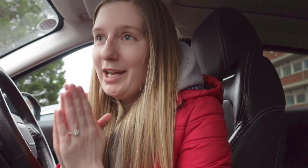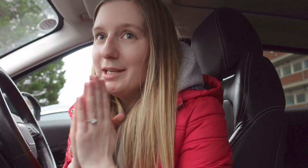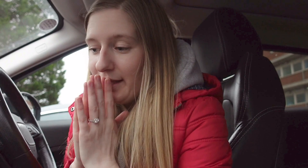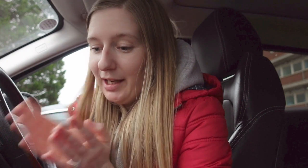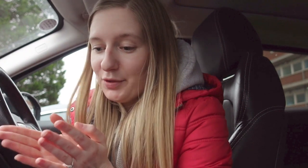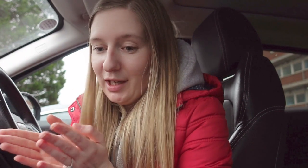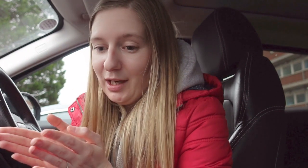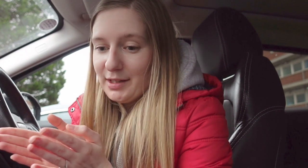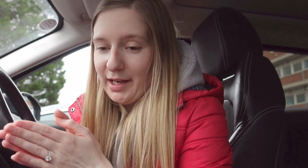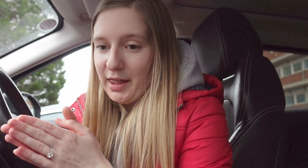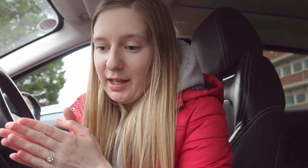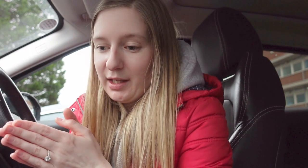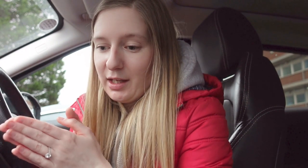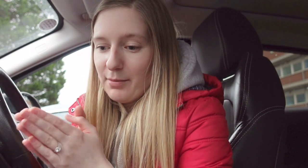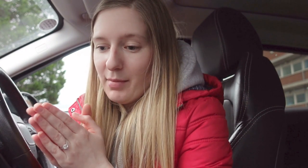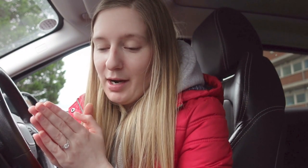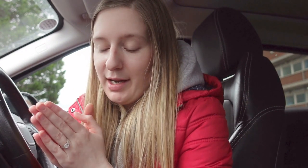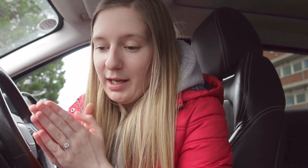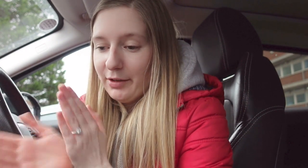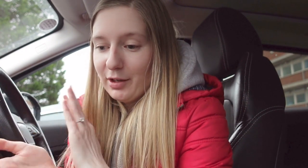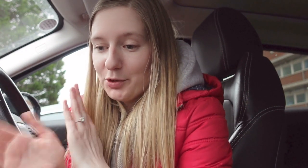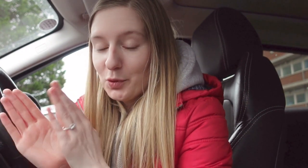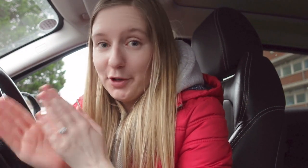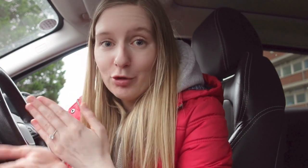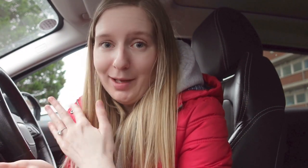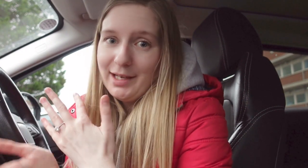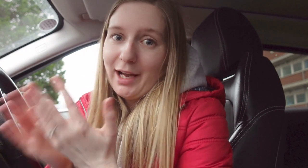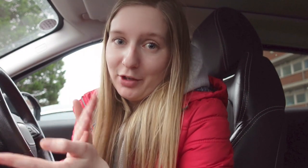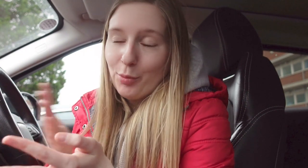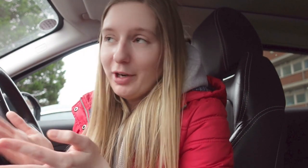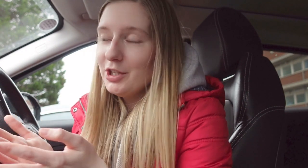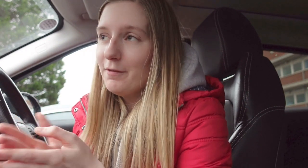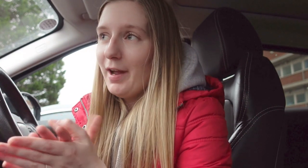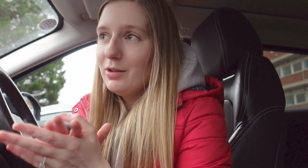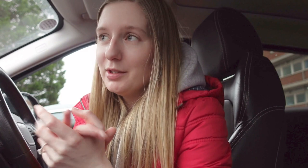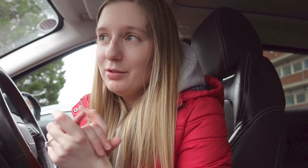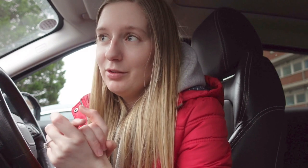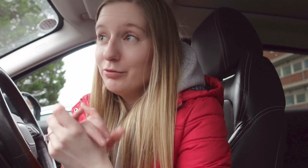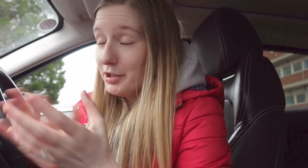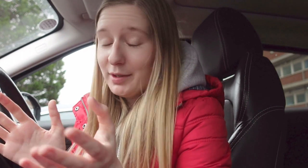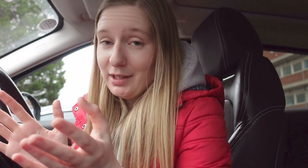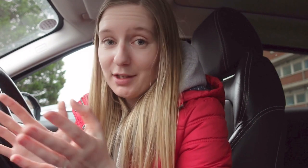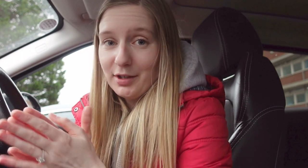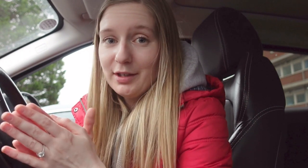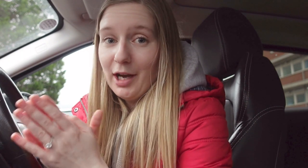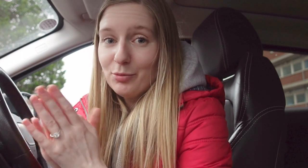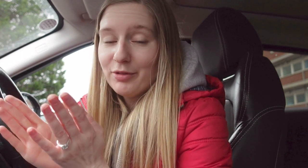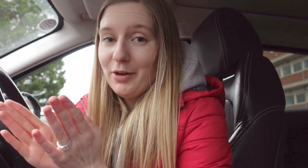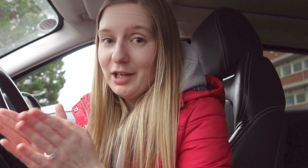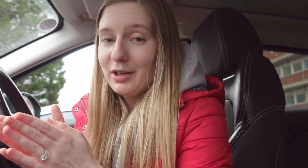it is really hard and I think my hearing loss was quite traumatic having an operation that failed and resulted in sudden and profound hearing